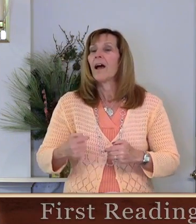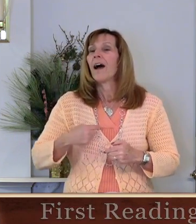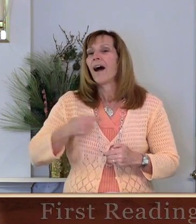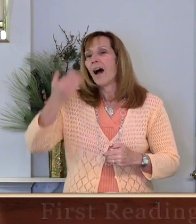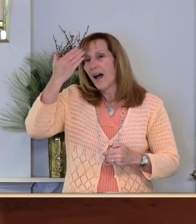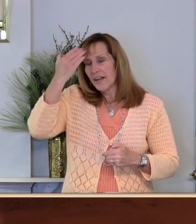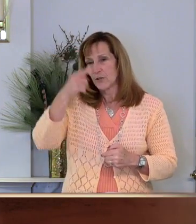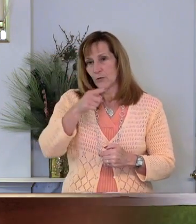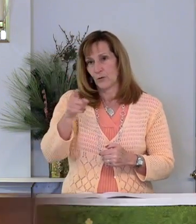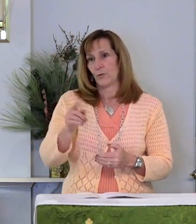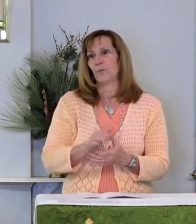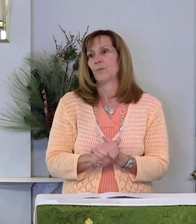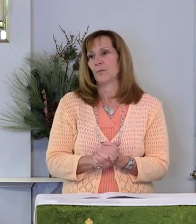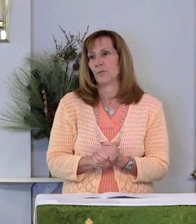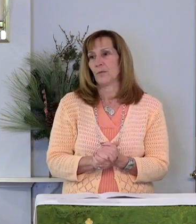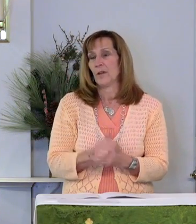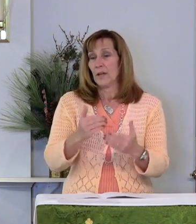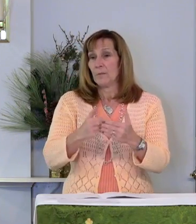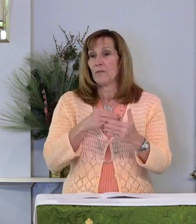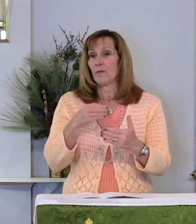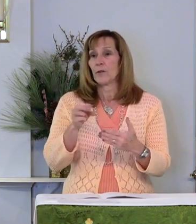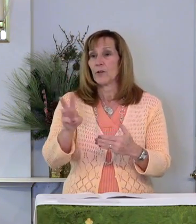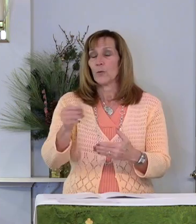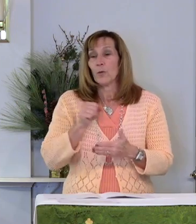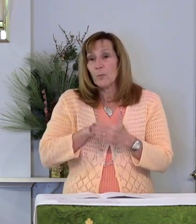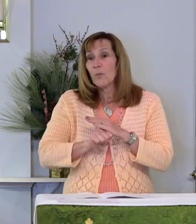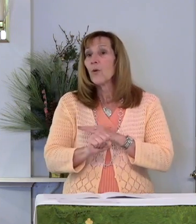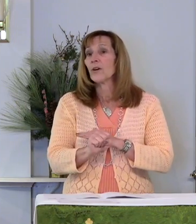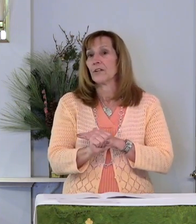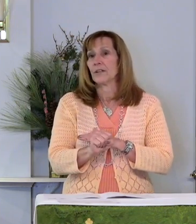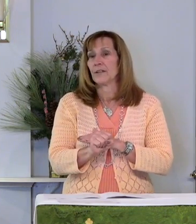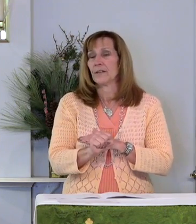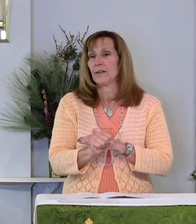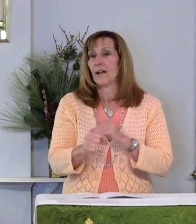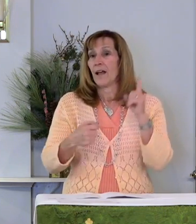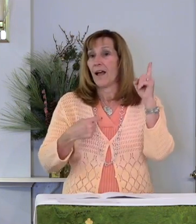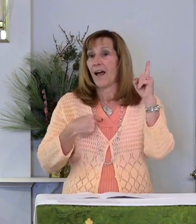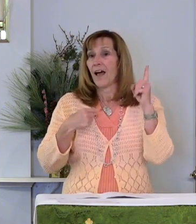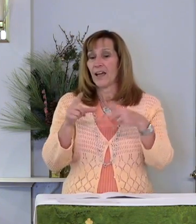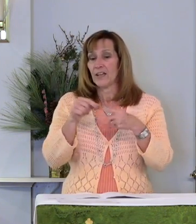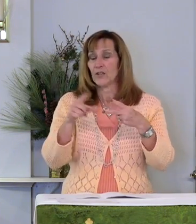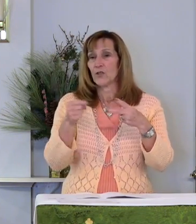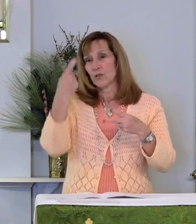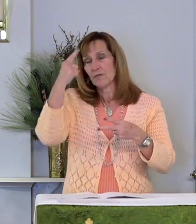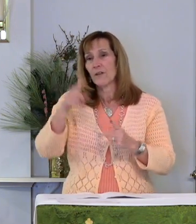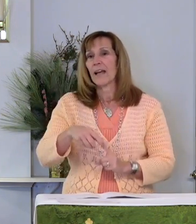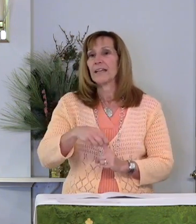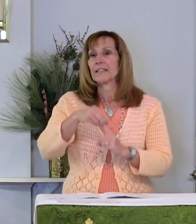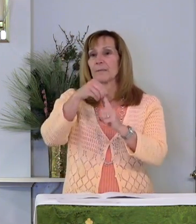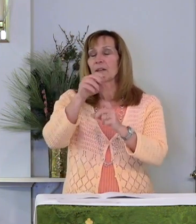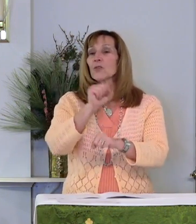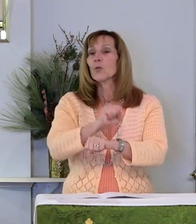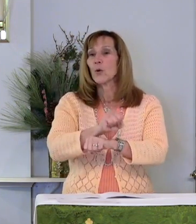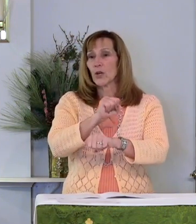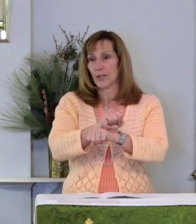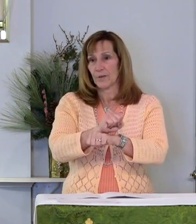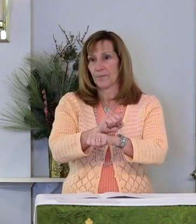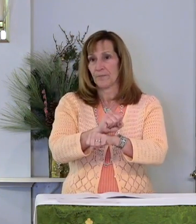you. Before you were born, I chose you for a special work.